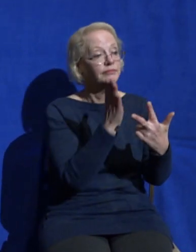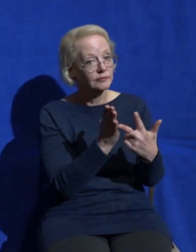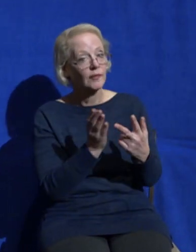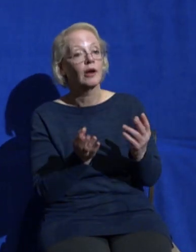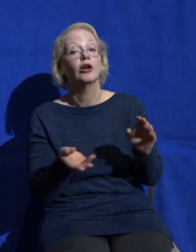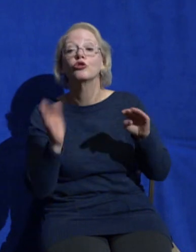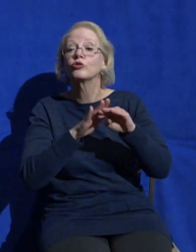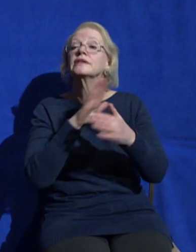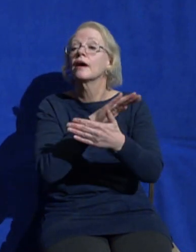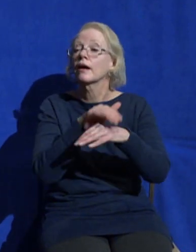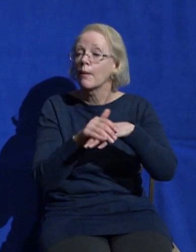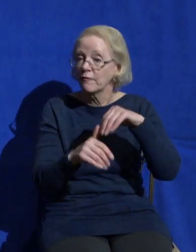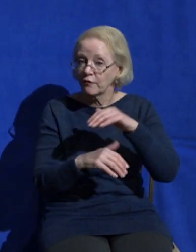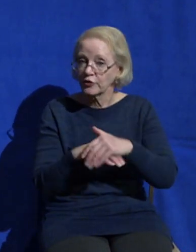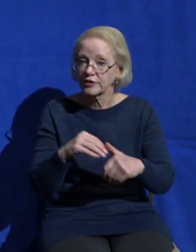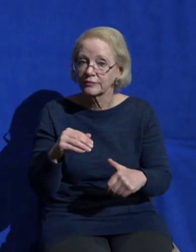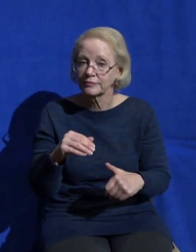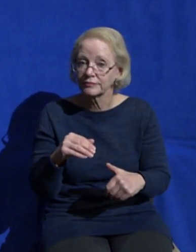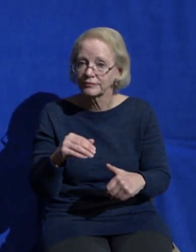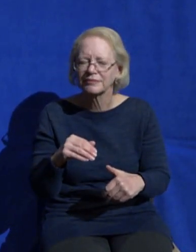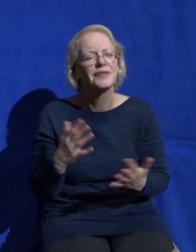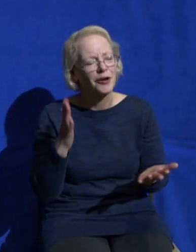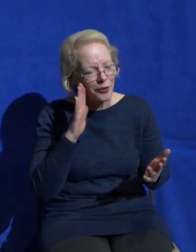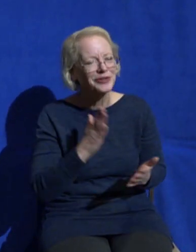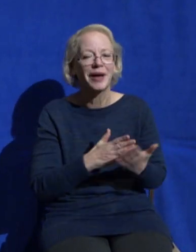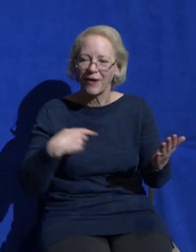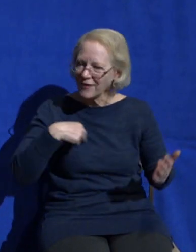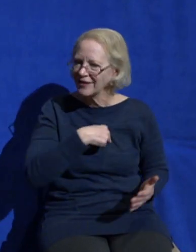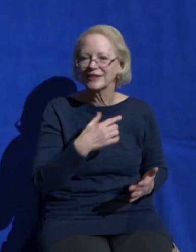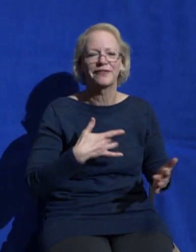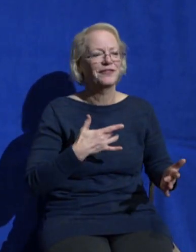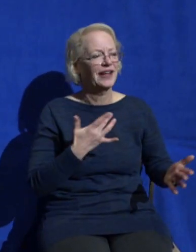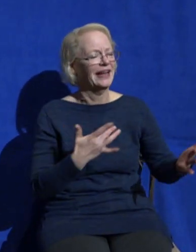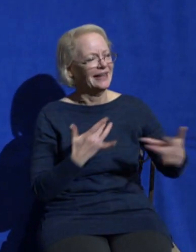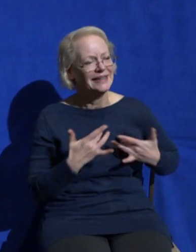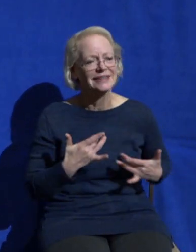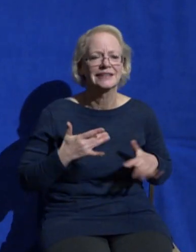God listen just like Martha some of us are anxious and we are troubled about many things